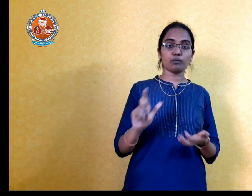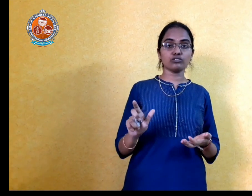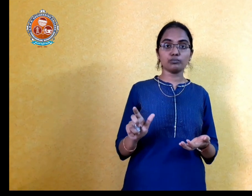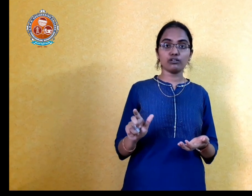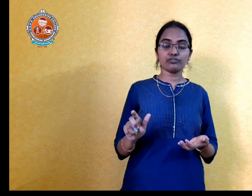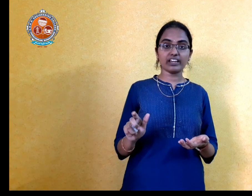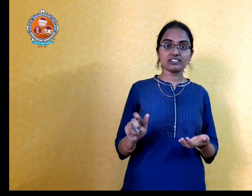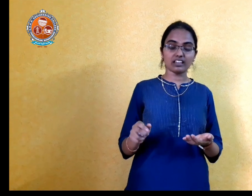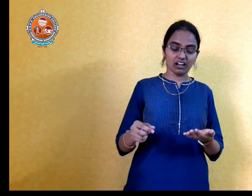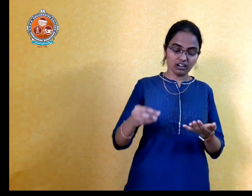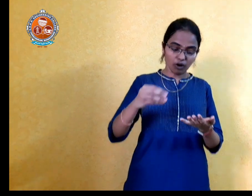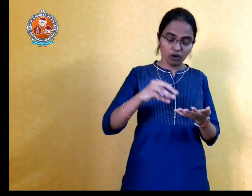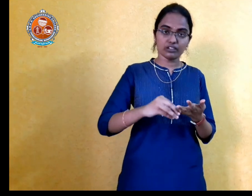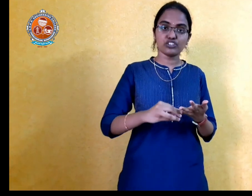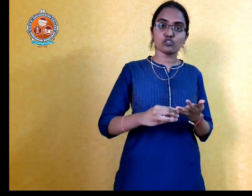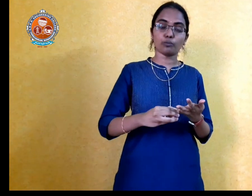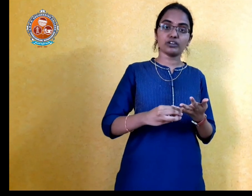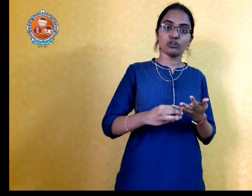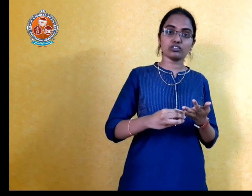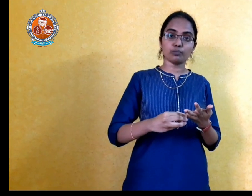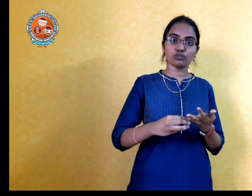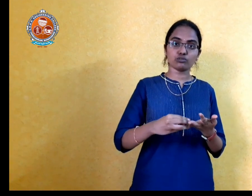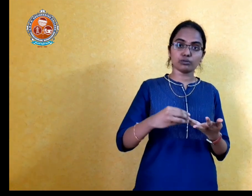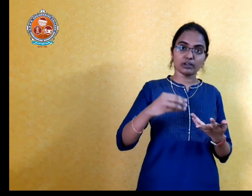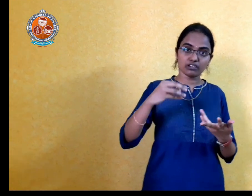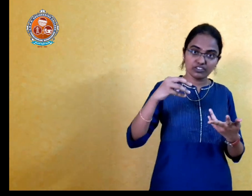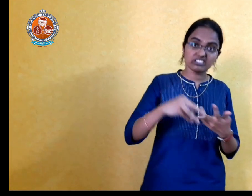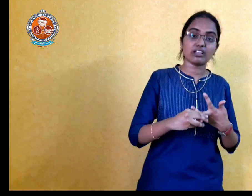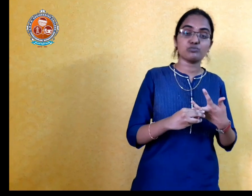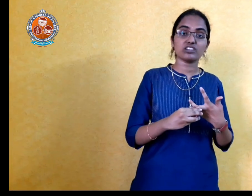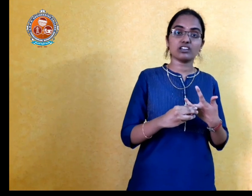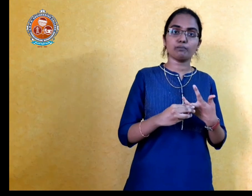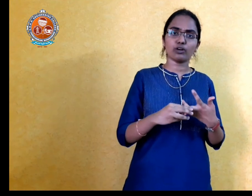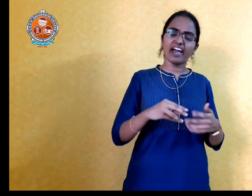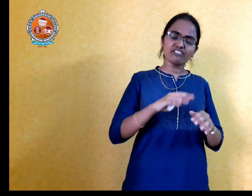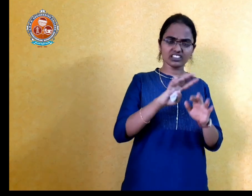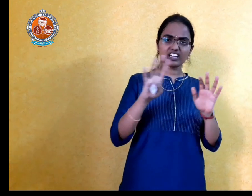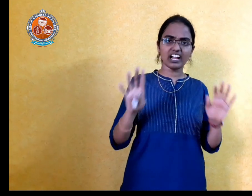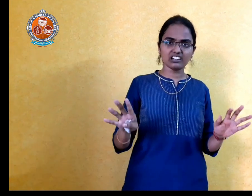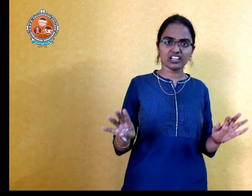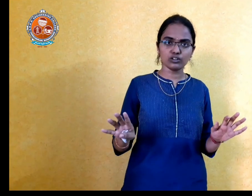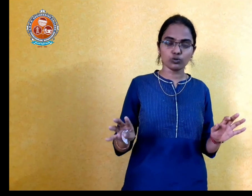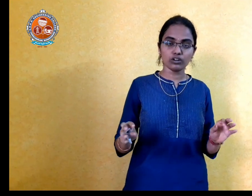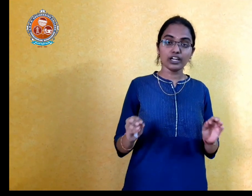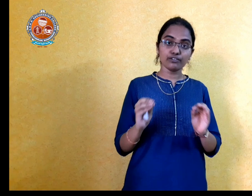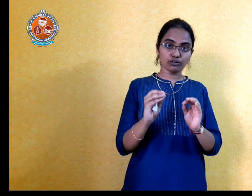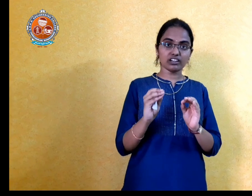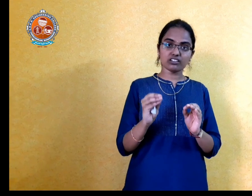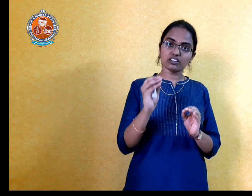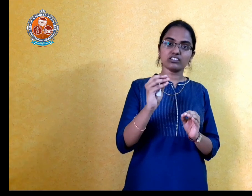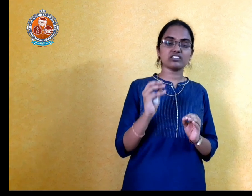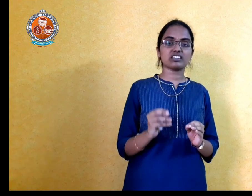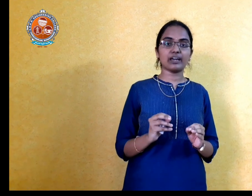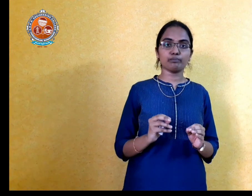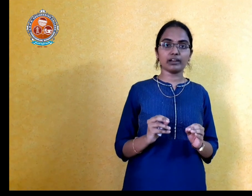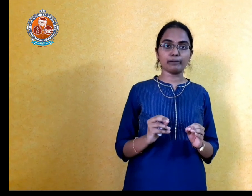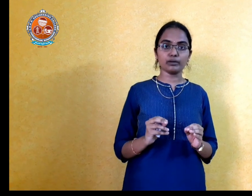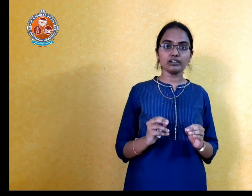possible ways all which topics you are supposed to prepare which subjects are important everything I will tell you if you are interested just take my number